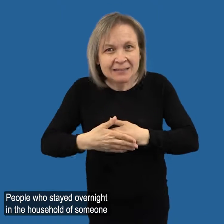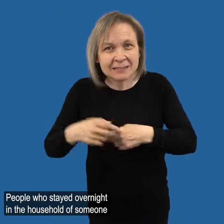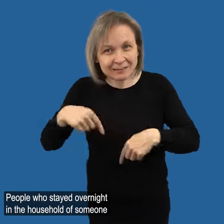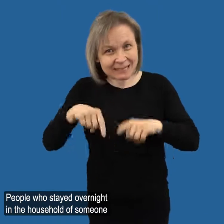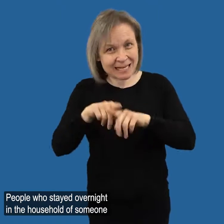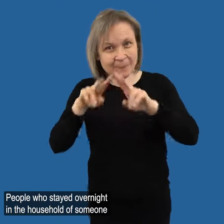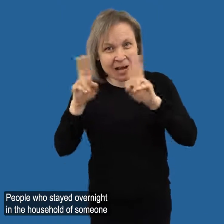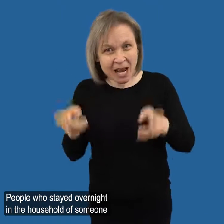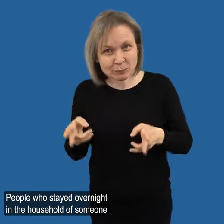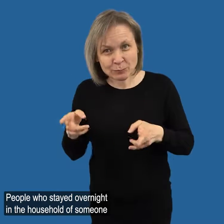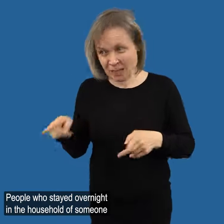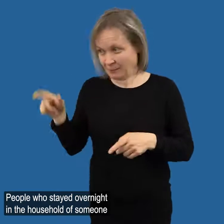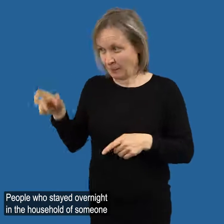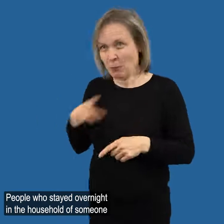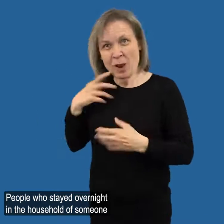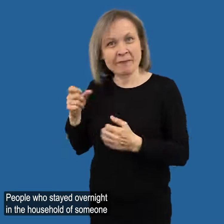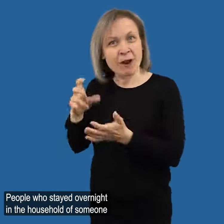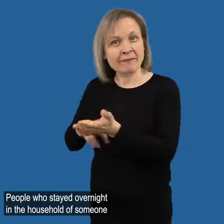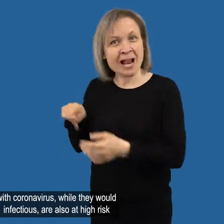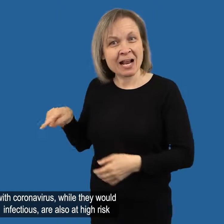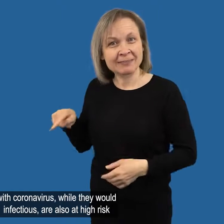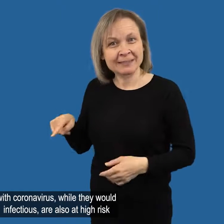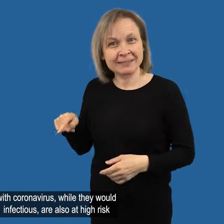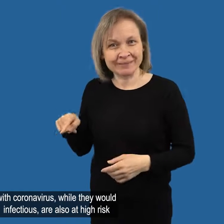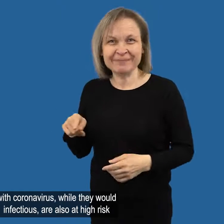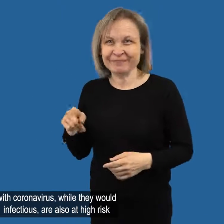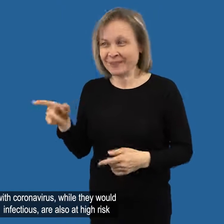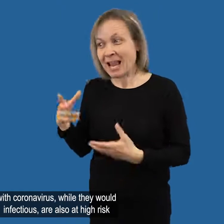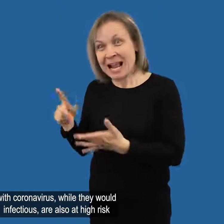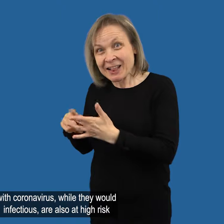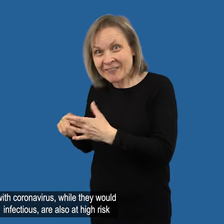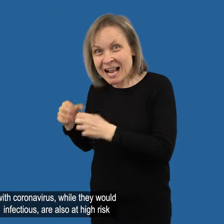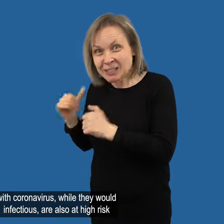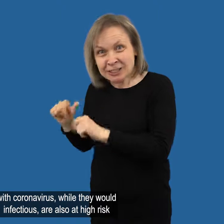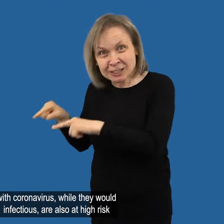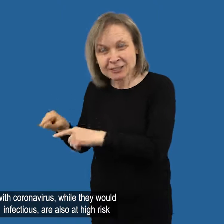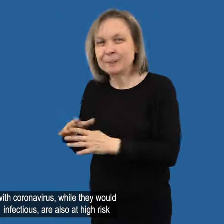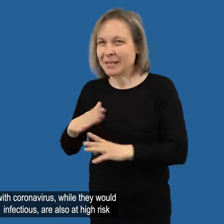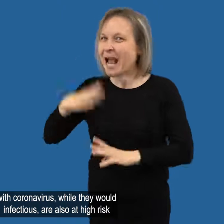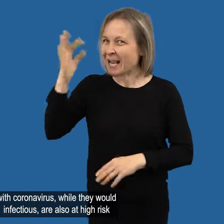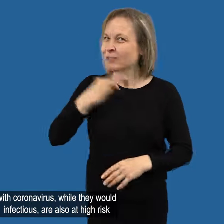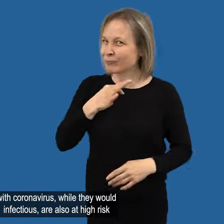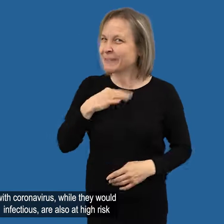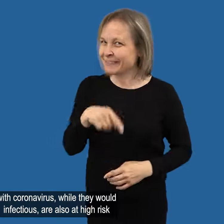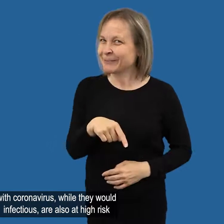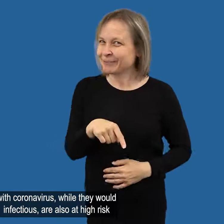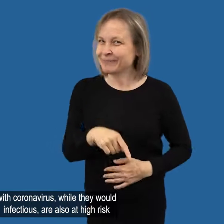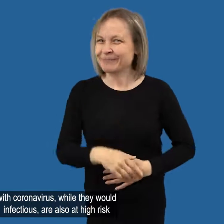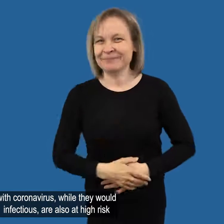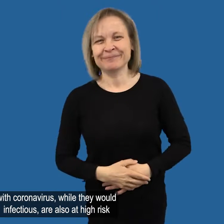People who stayed overnight in the household of someone with coronavirus while they were infectious are also at high risk